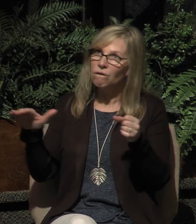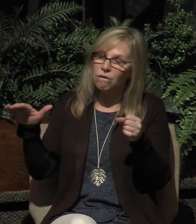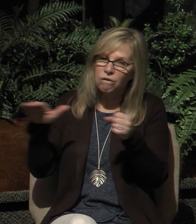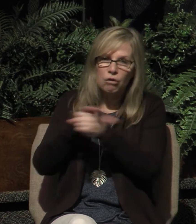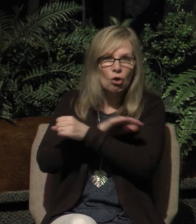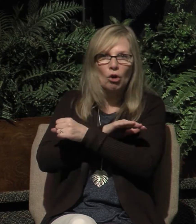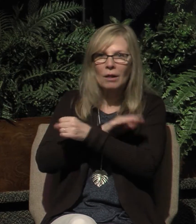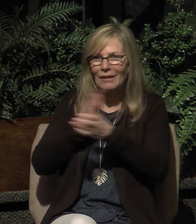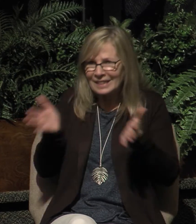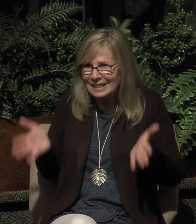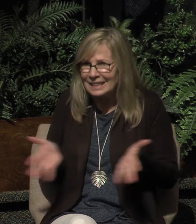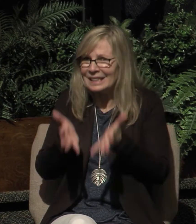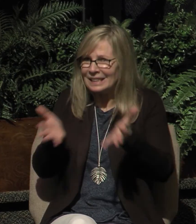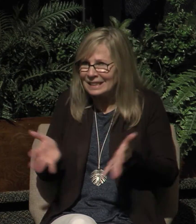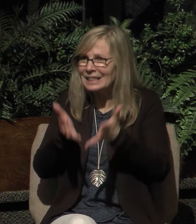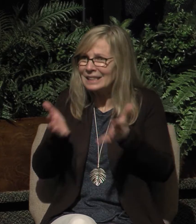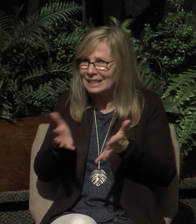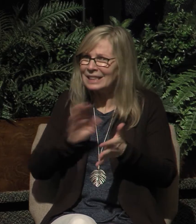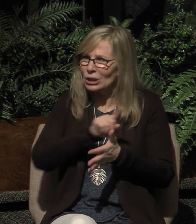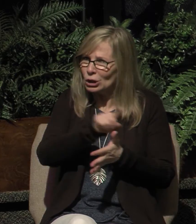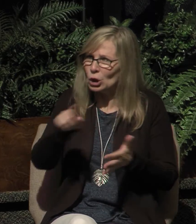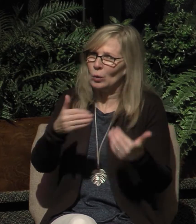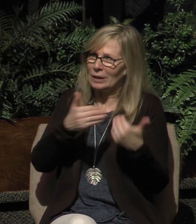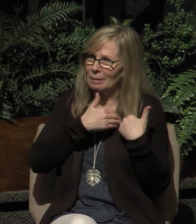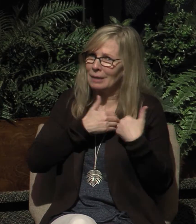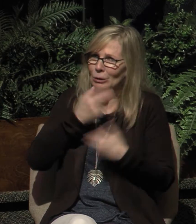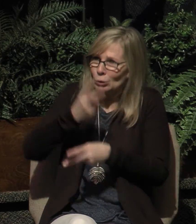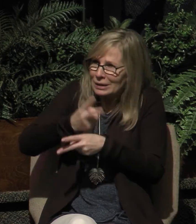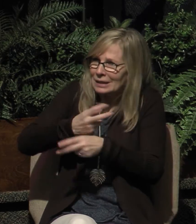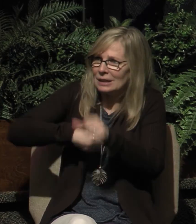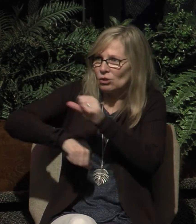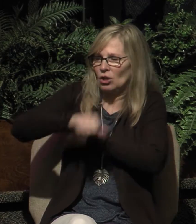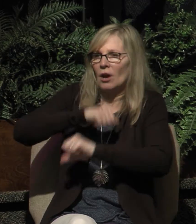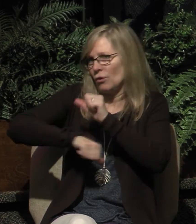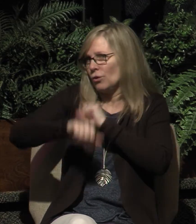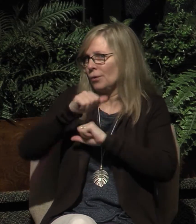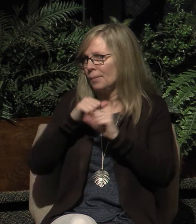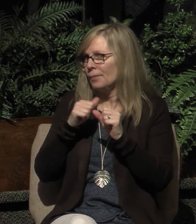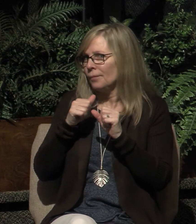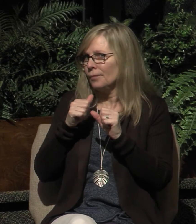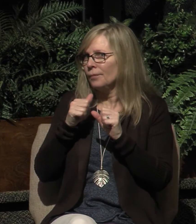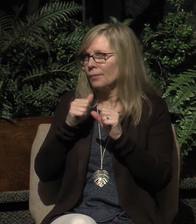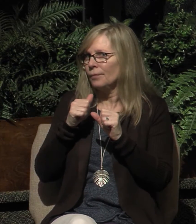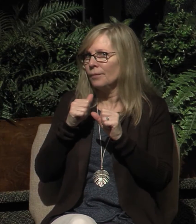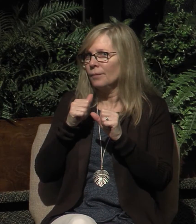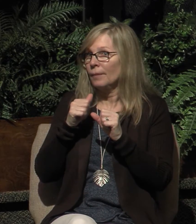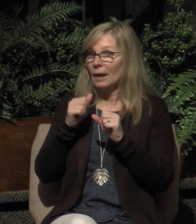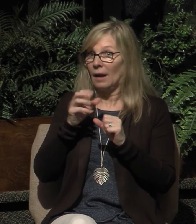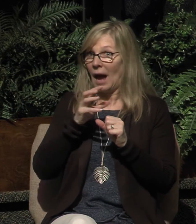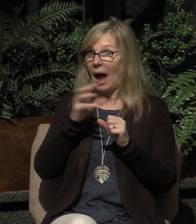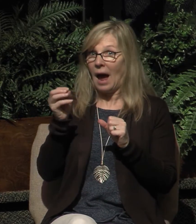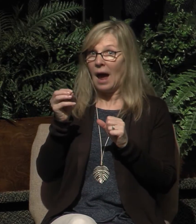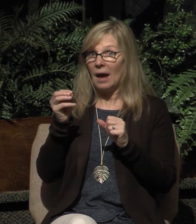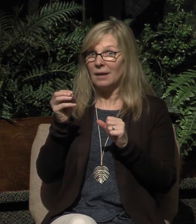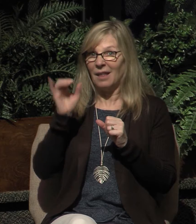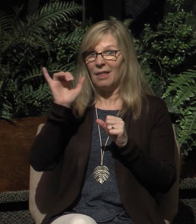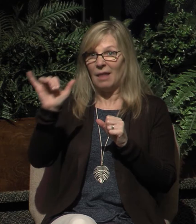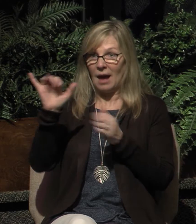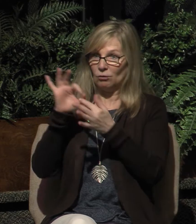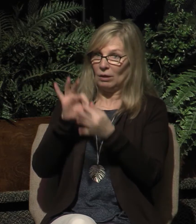our responsibilities towards one another, towards other believers in the context of the local church.